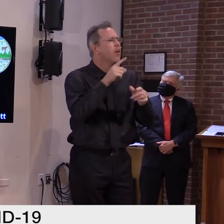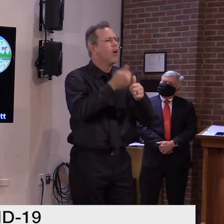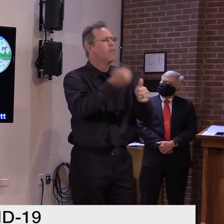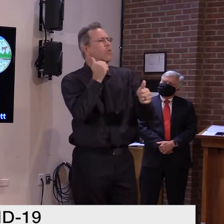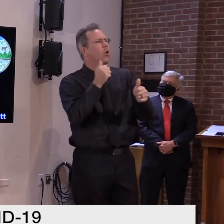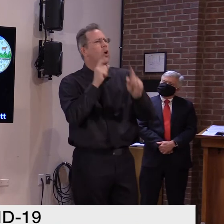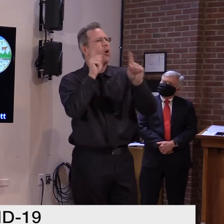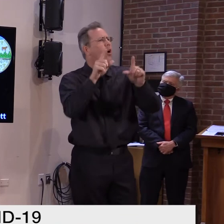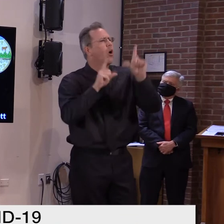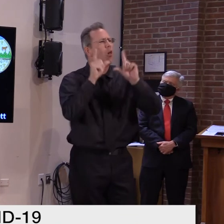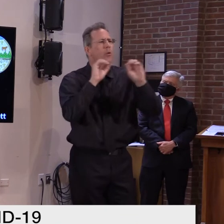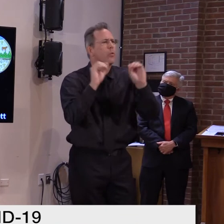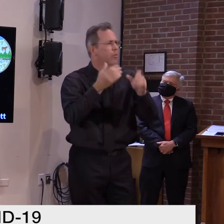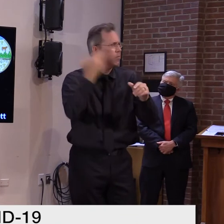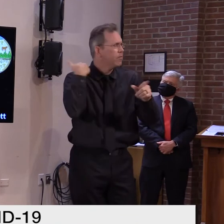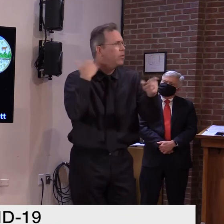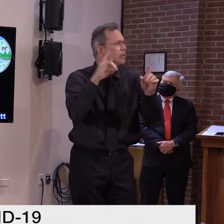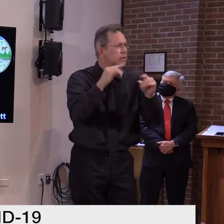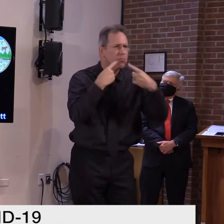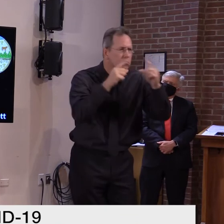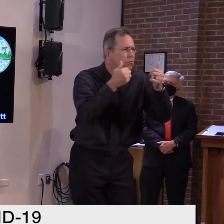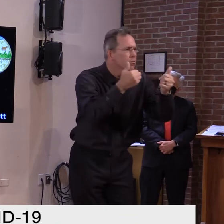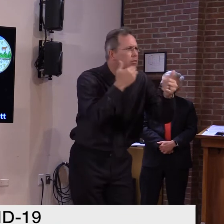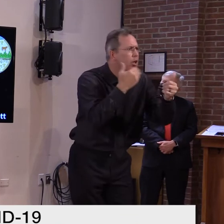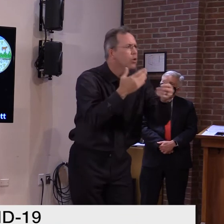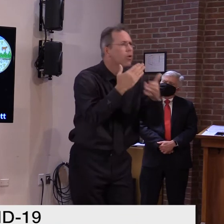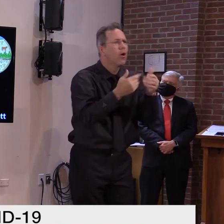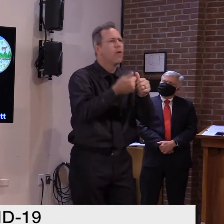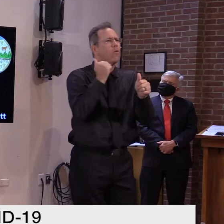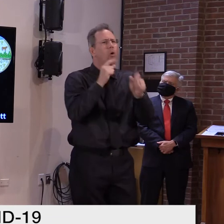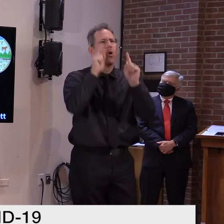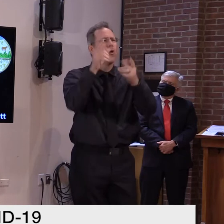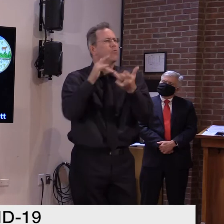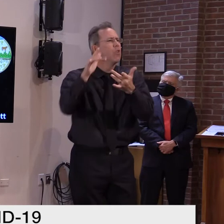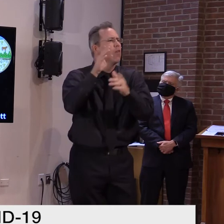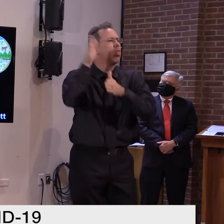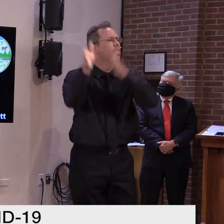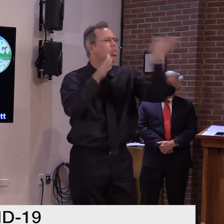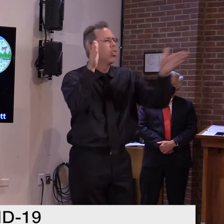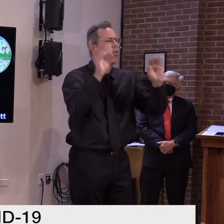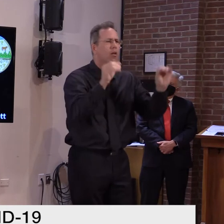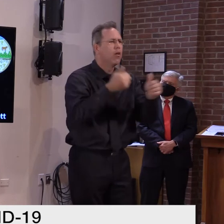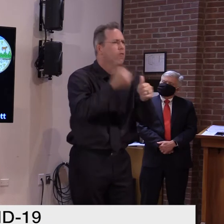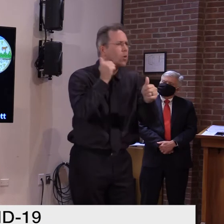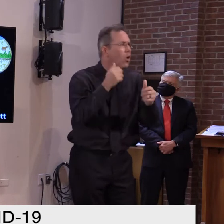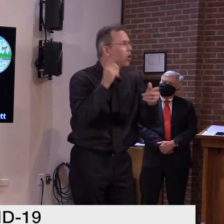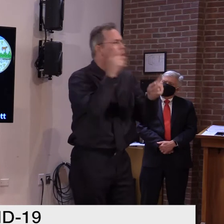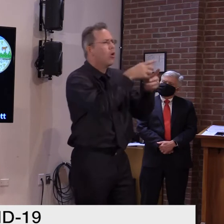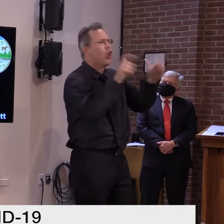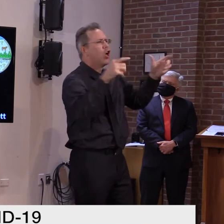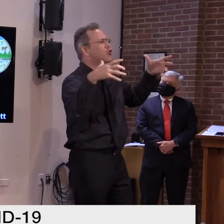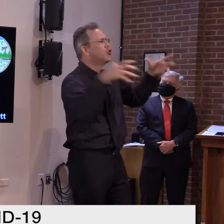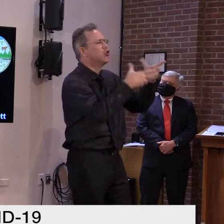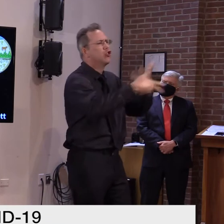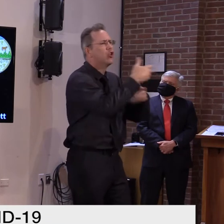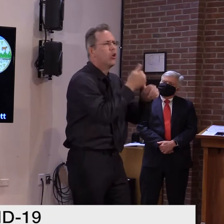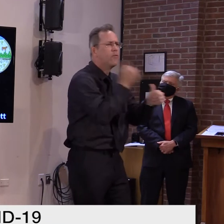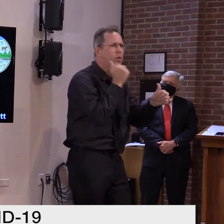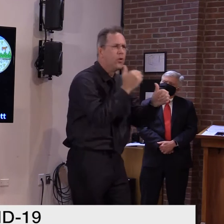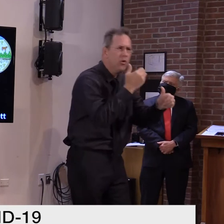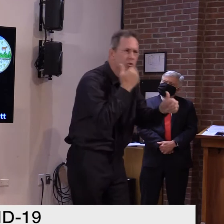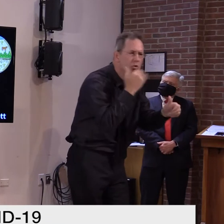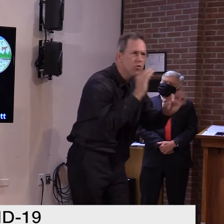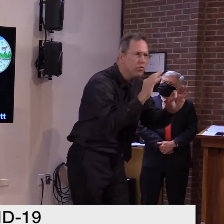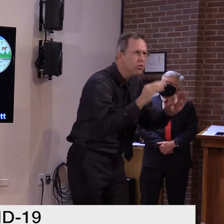Cancelled travel. And kept their social circles small. It's this type of commitment that will get us through this